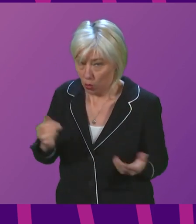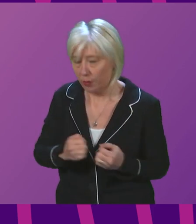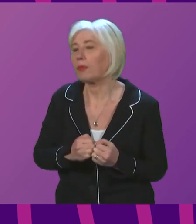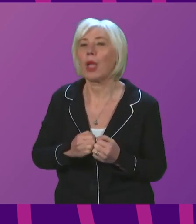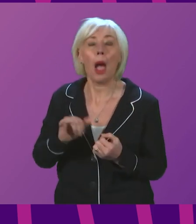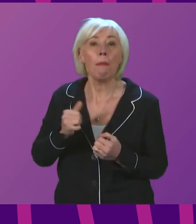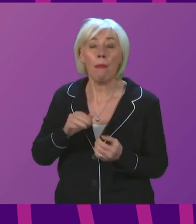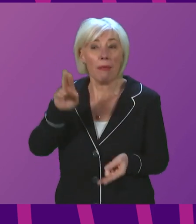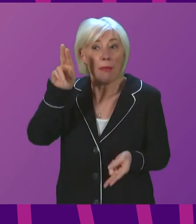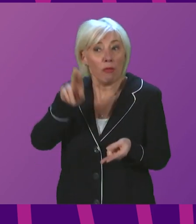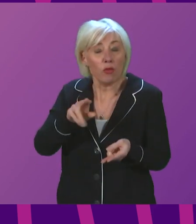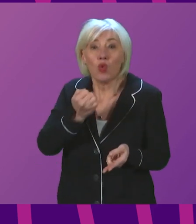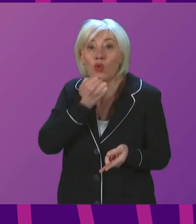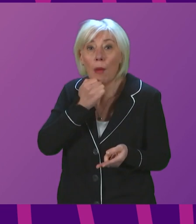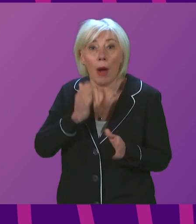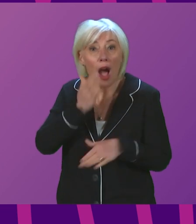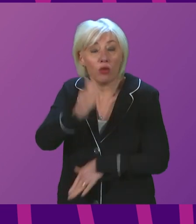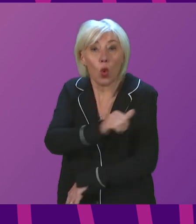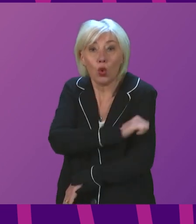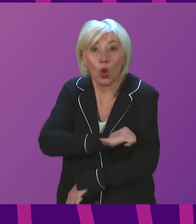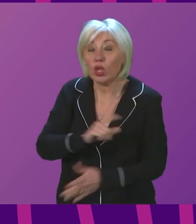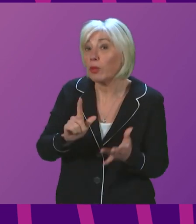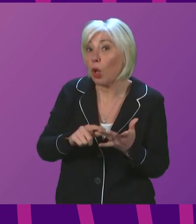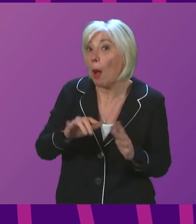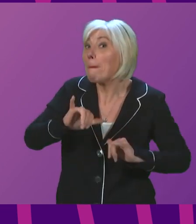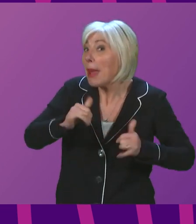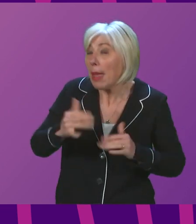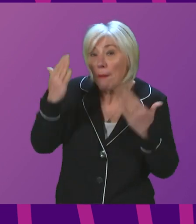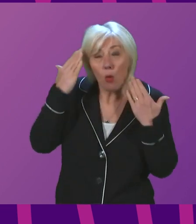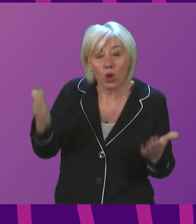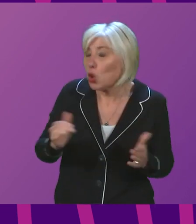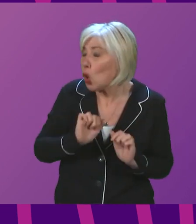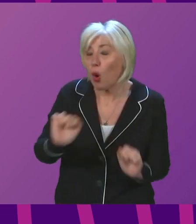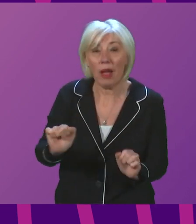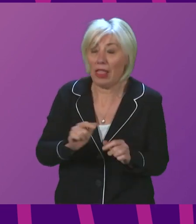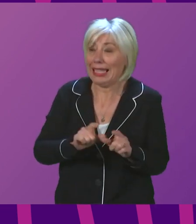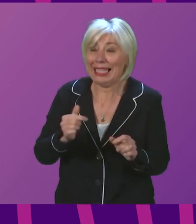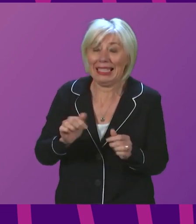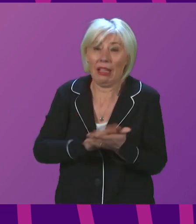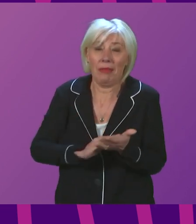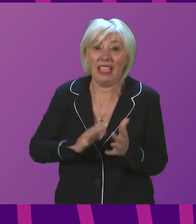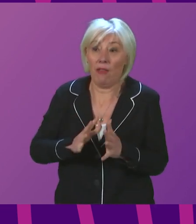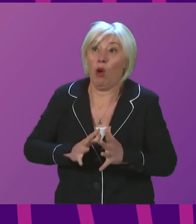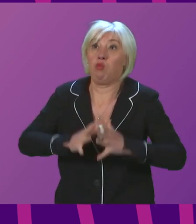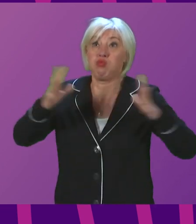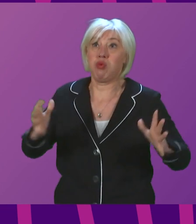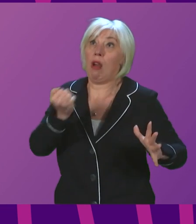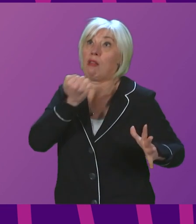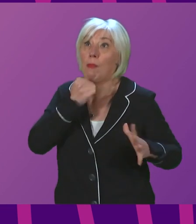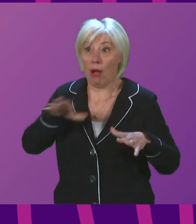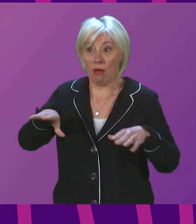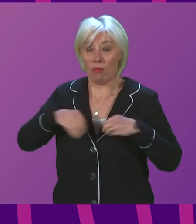lower, as we hope it will be, a smaller proportion of a much larger number of infections will still have a deeply damaging impact.